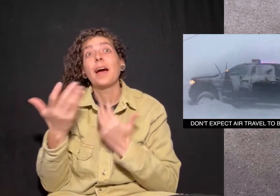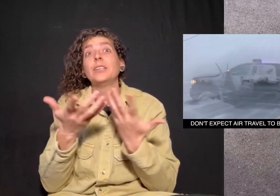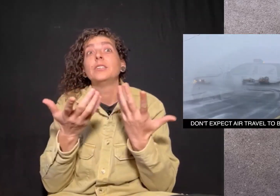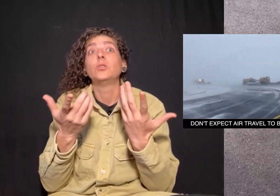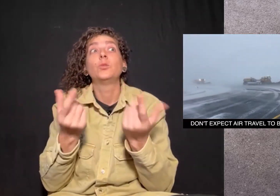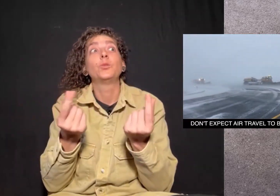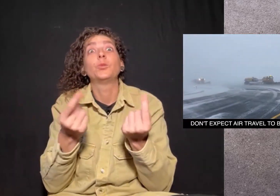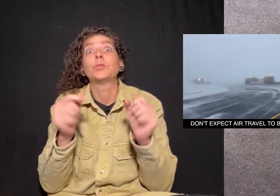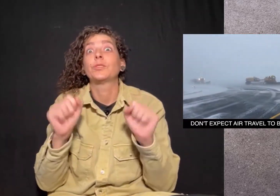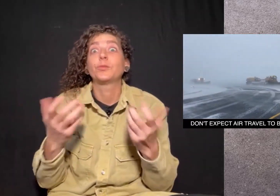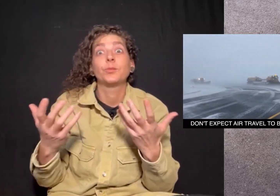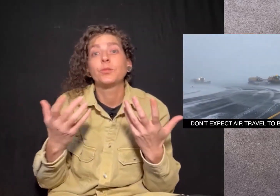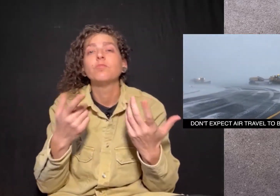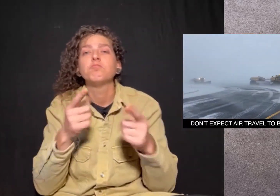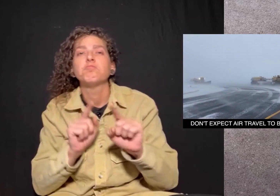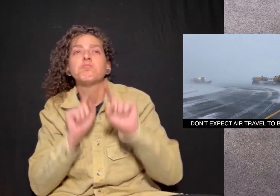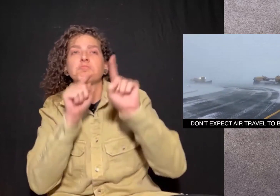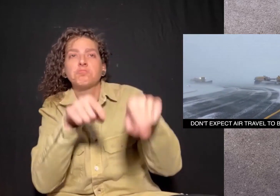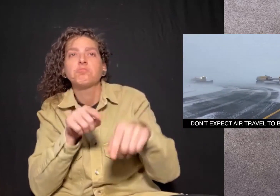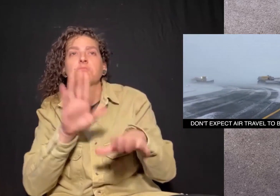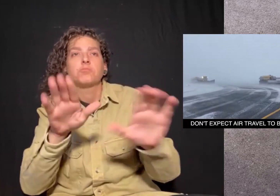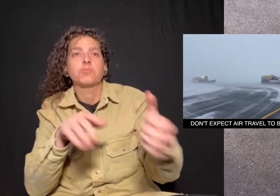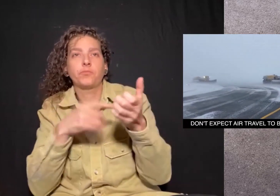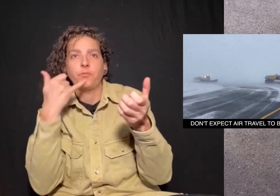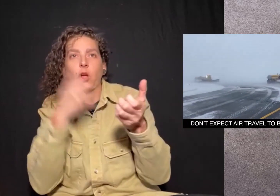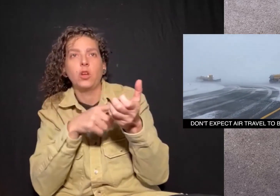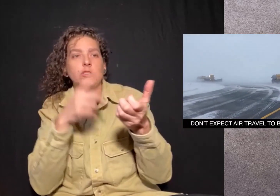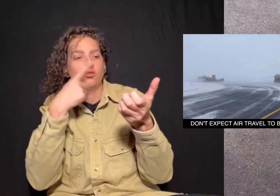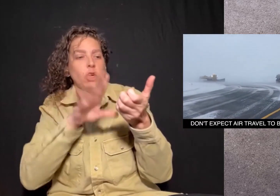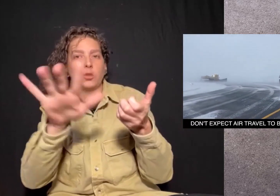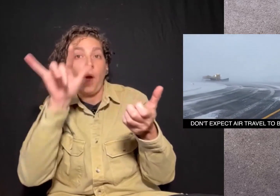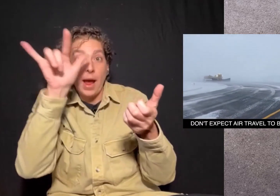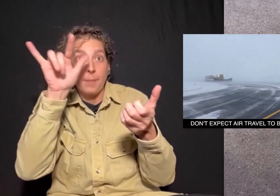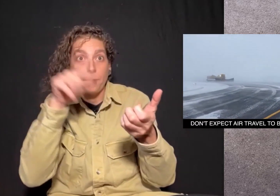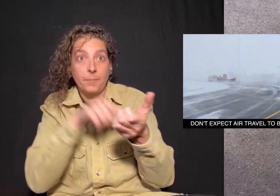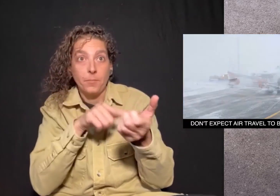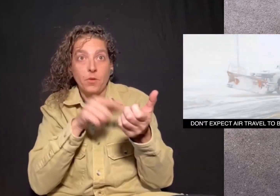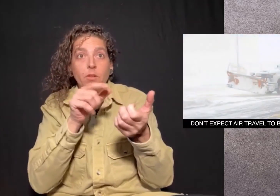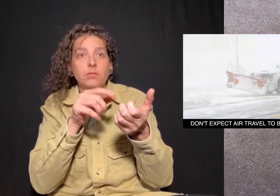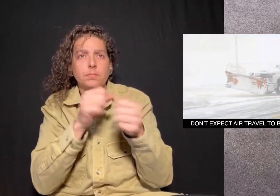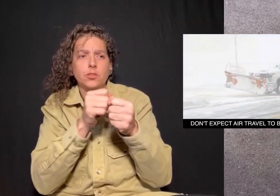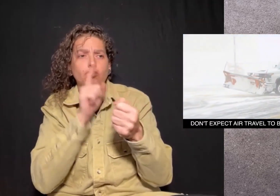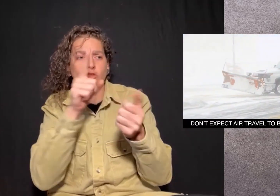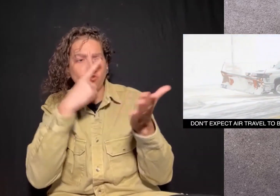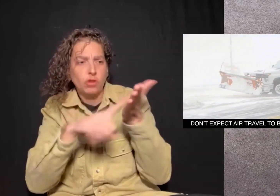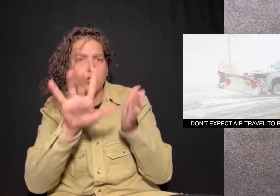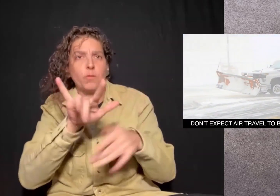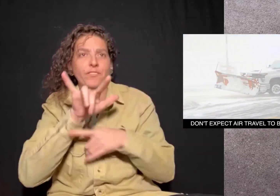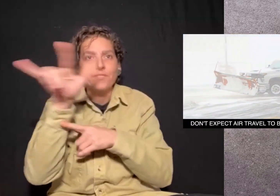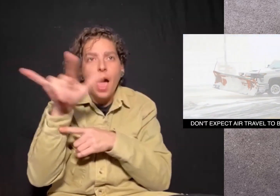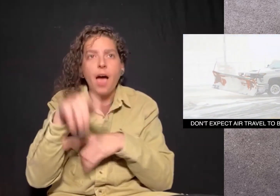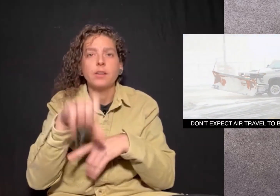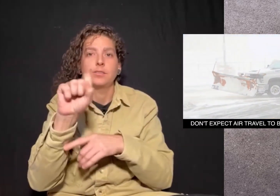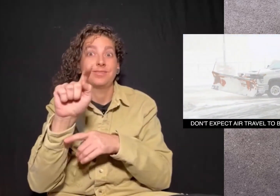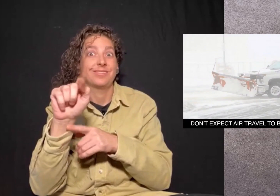The best thing you can do if you're heading to the airport, just be sure to check your flight status first